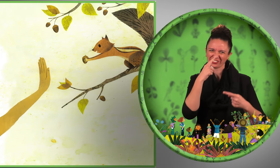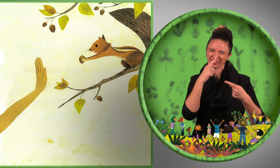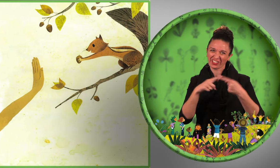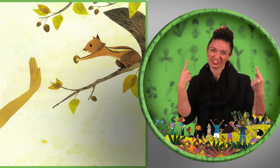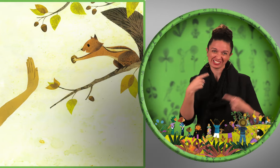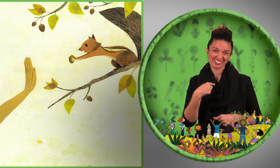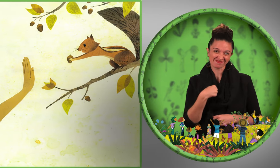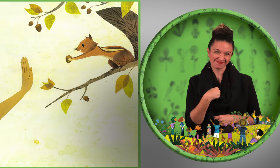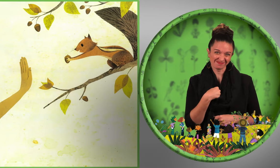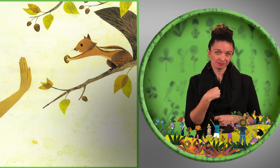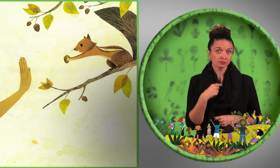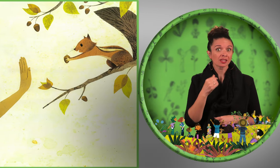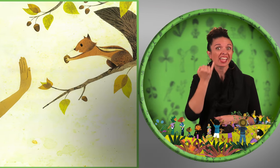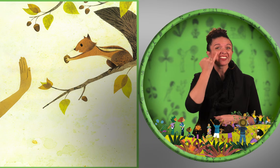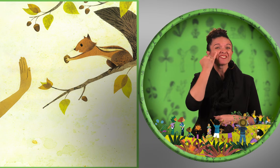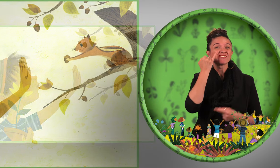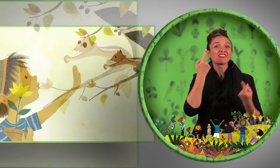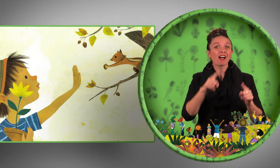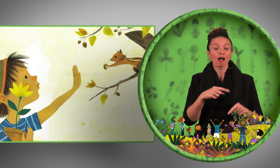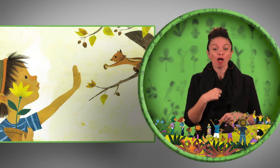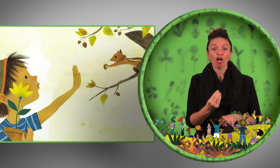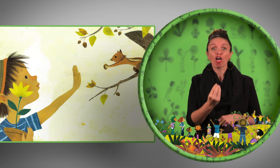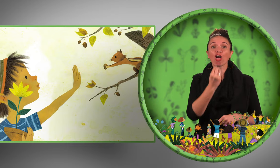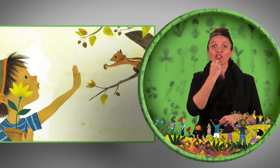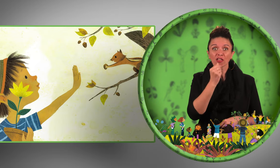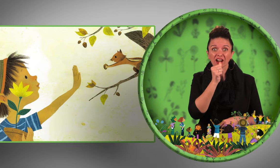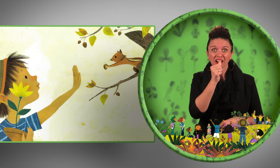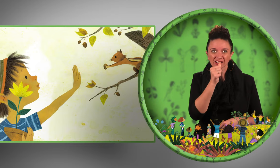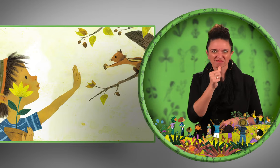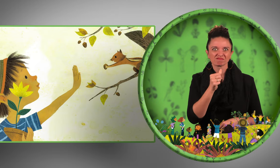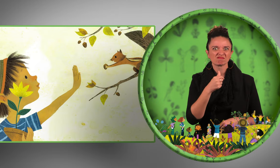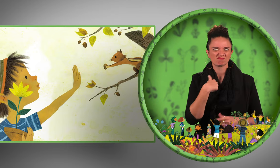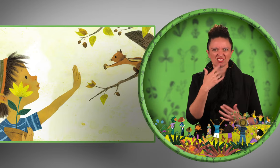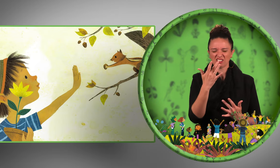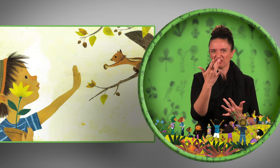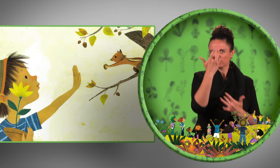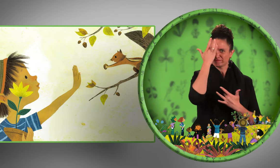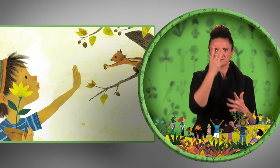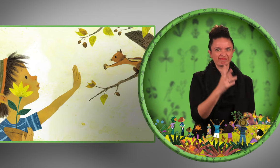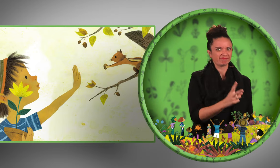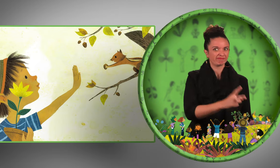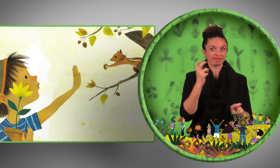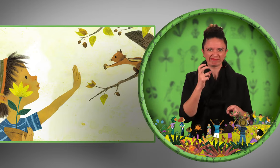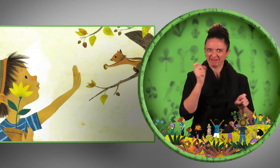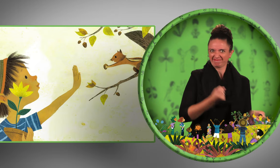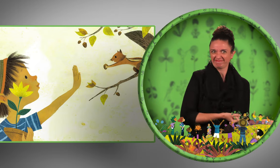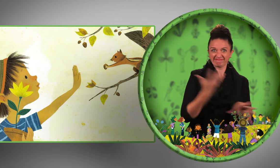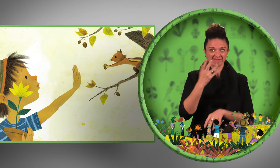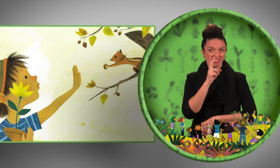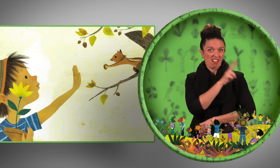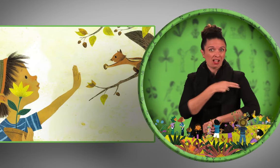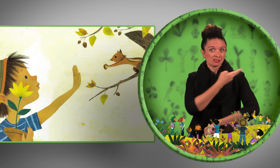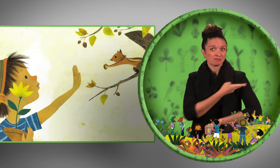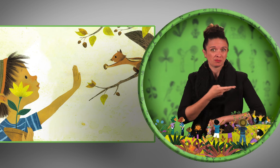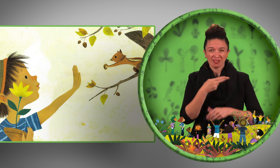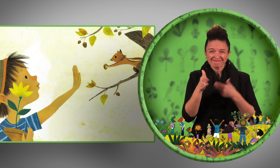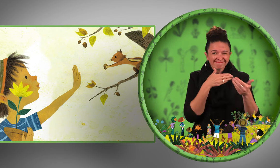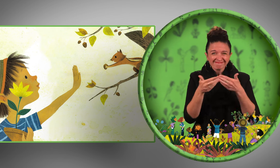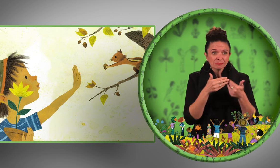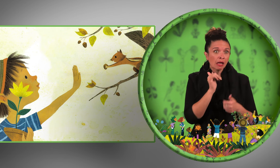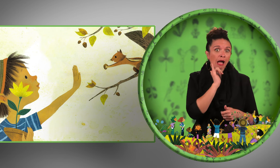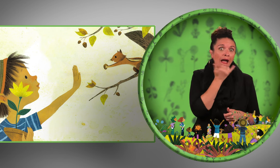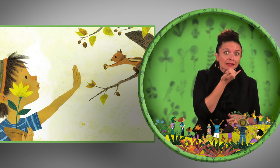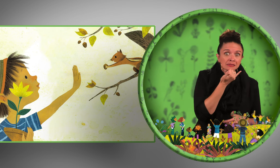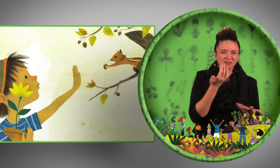because I am allergic to nuts. They can make me so sick that I would have to go to the hospital